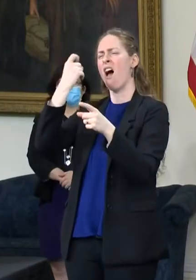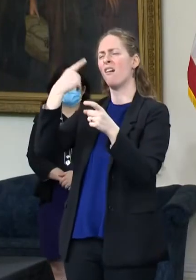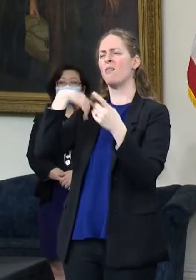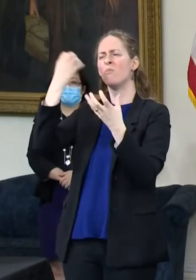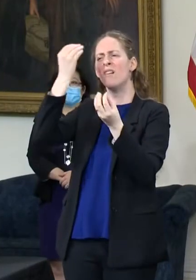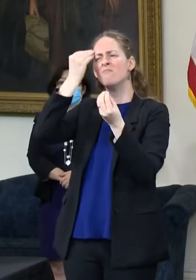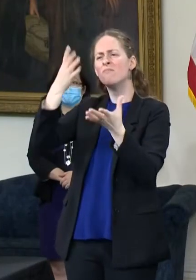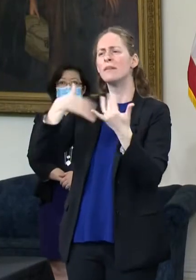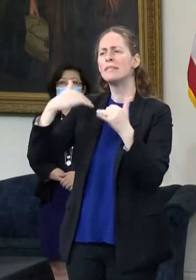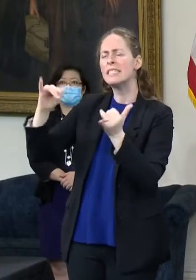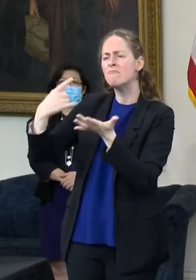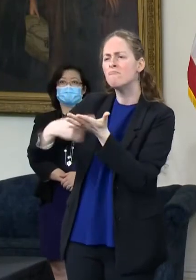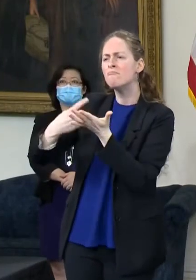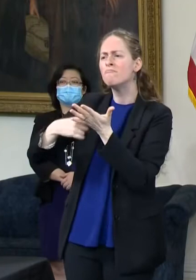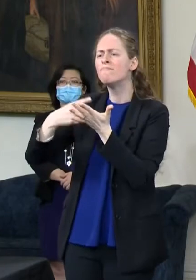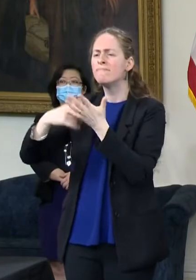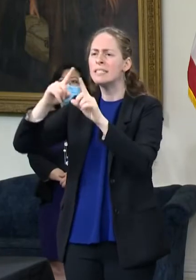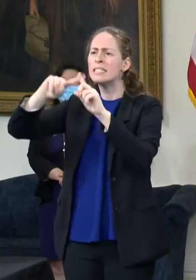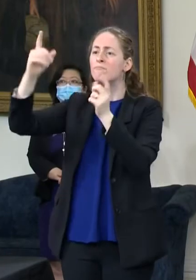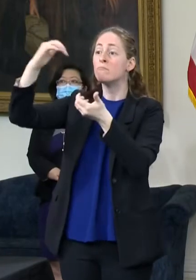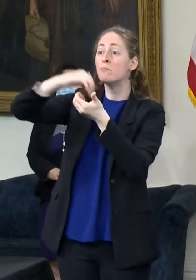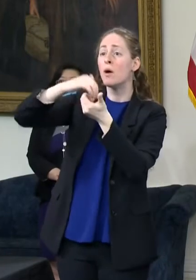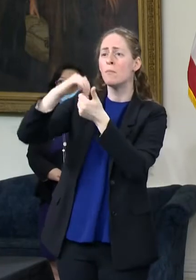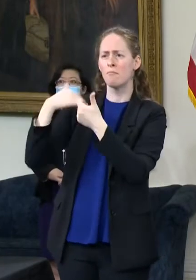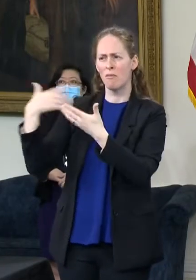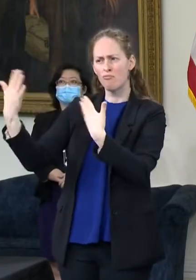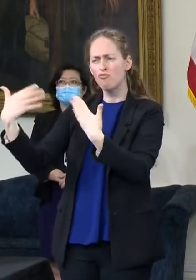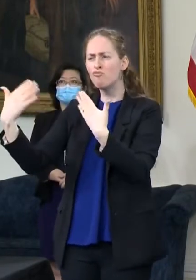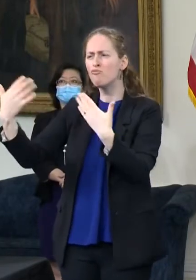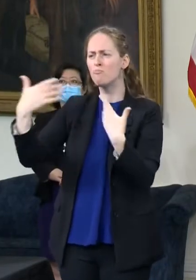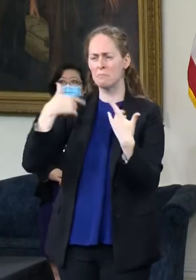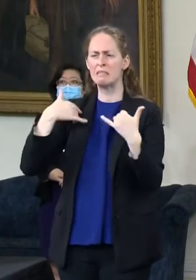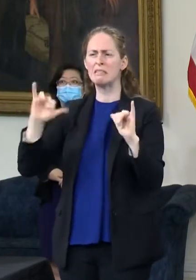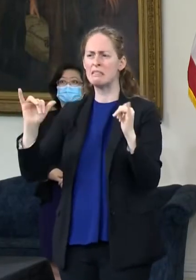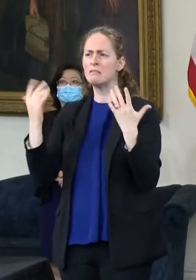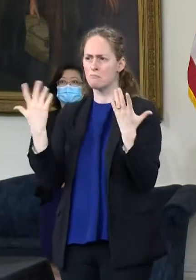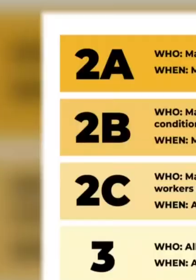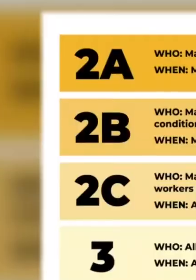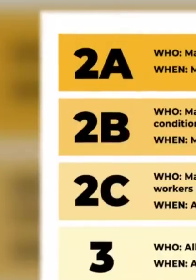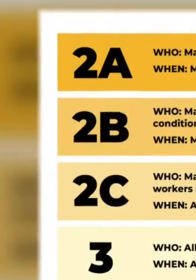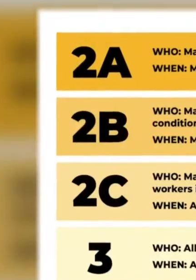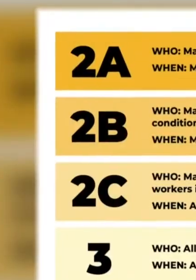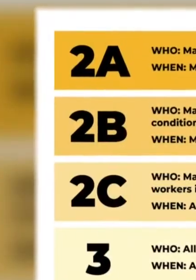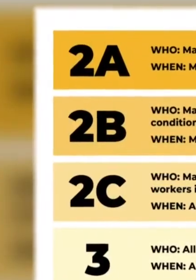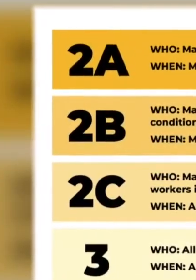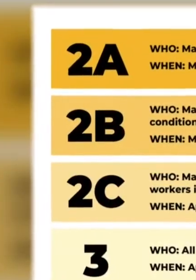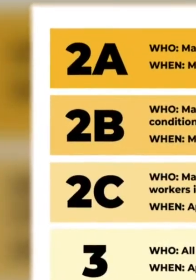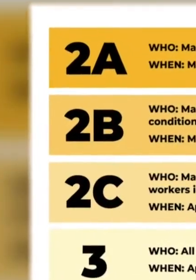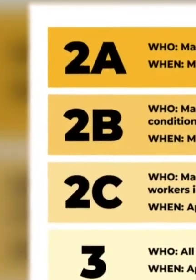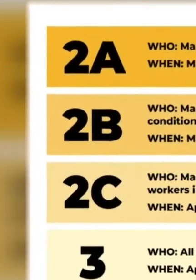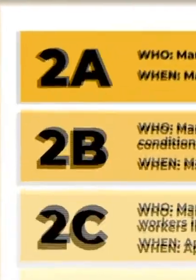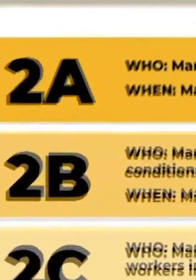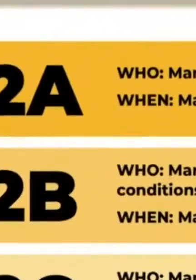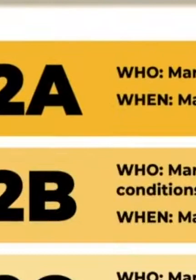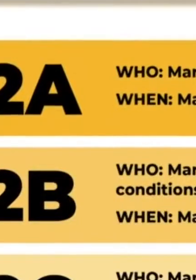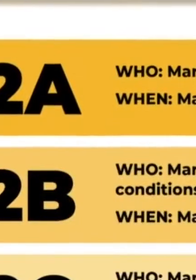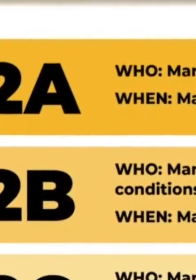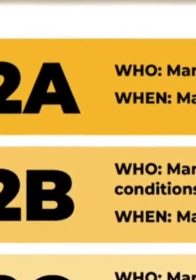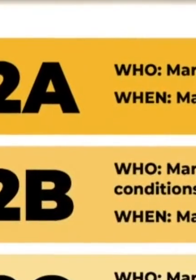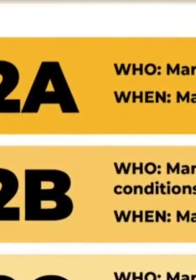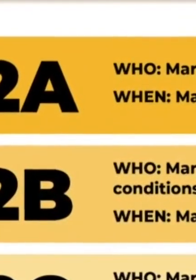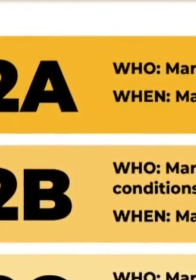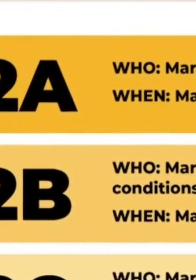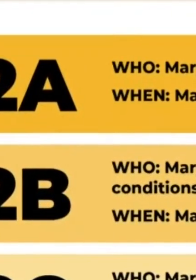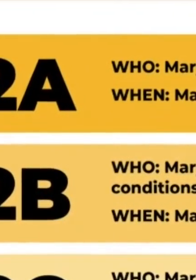and other partners regarding potential additional vaccination site locations. Starting today, anyone 60 and older